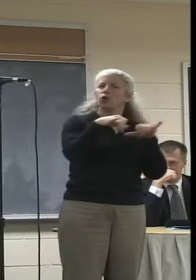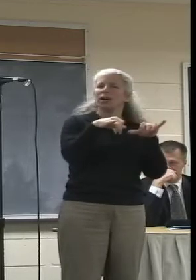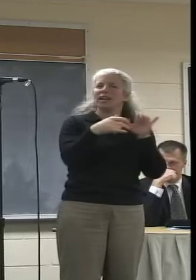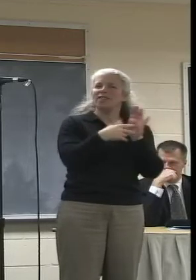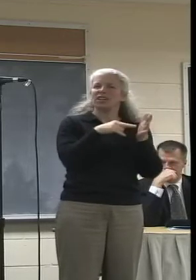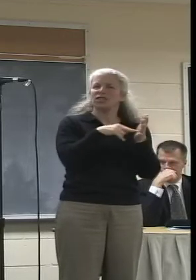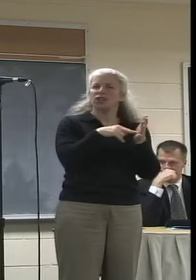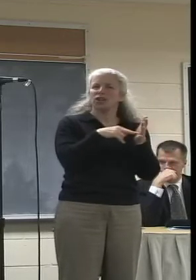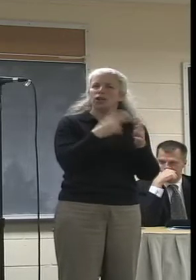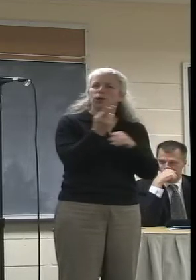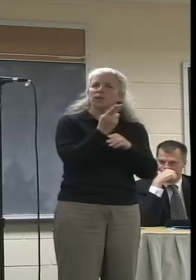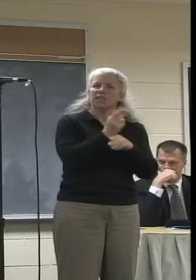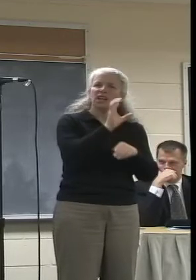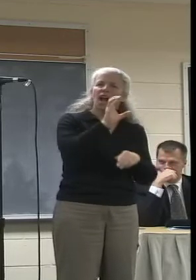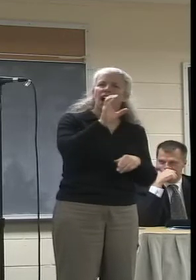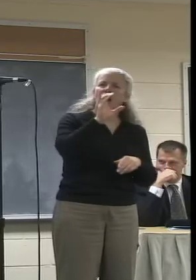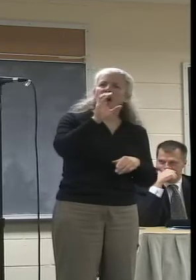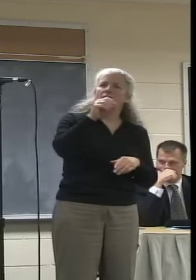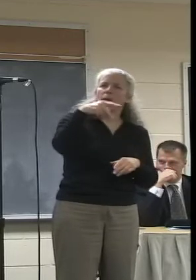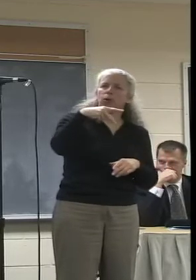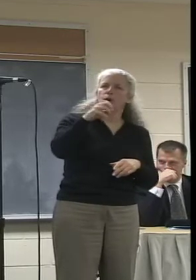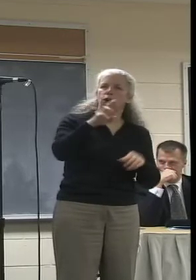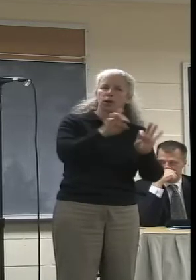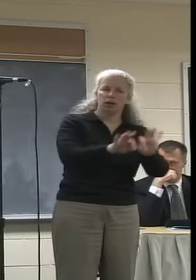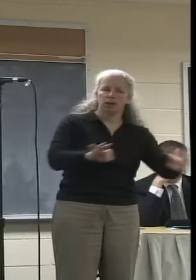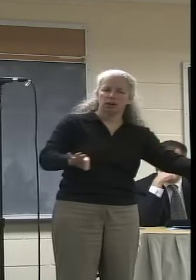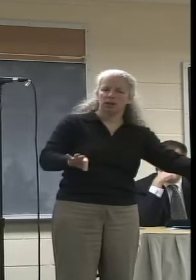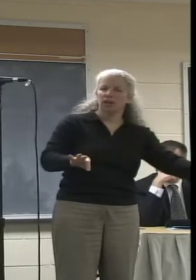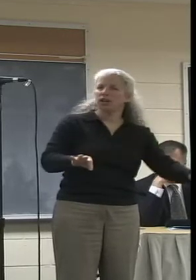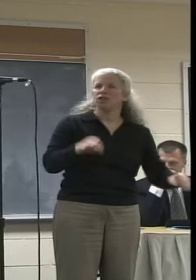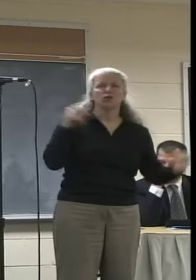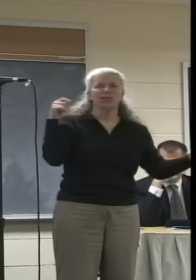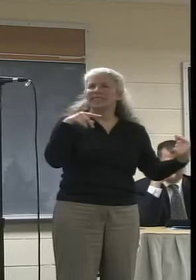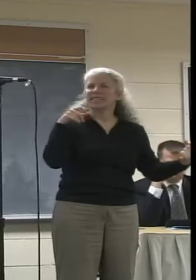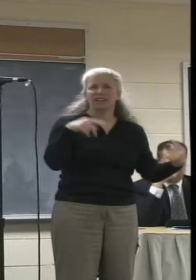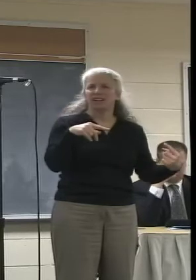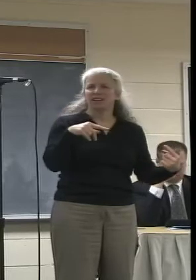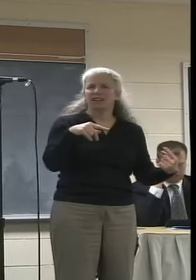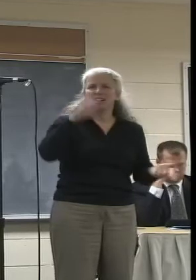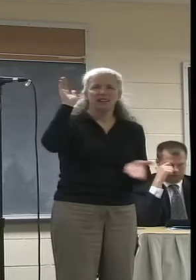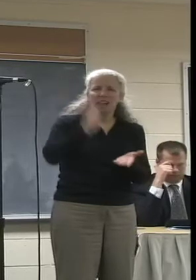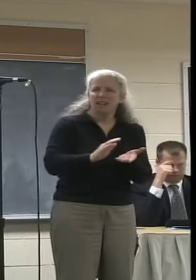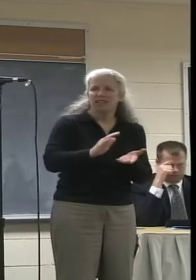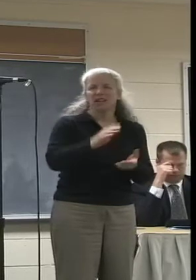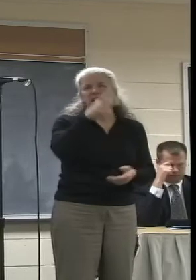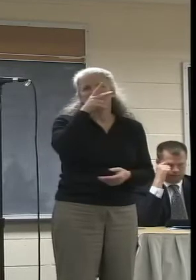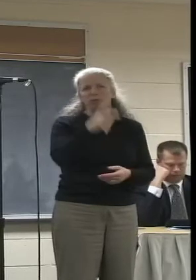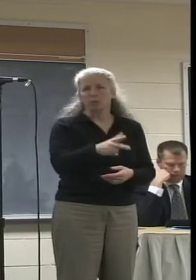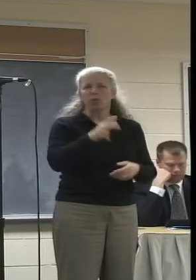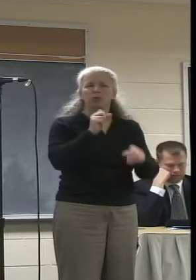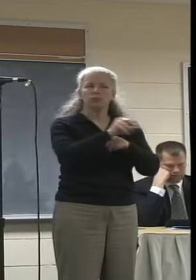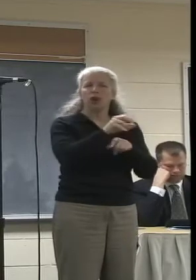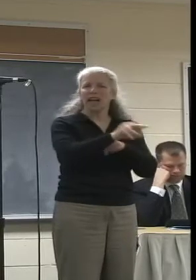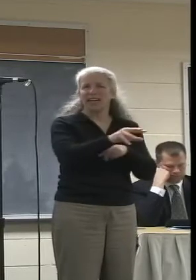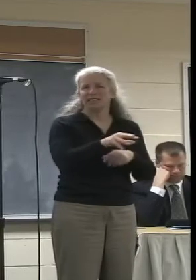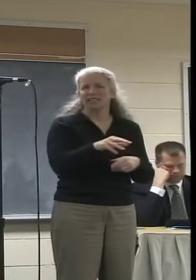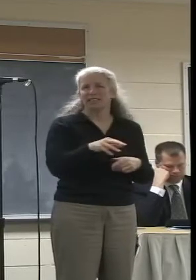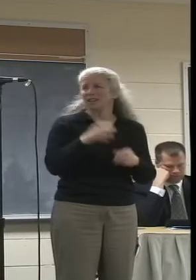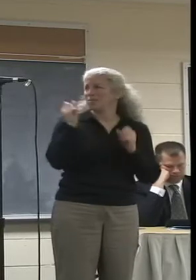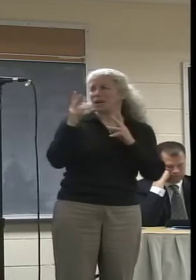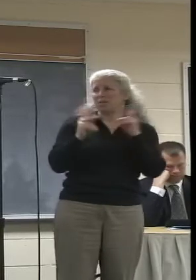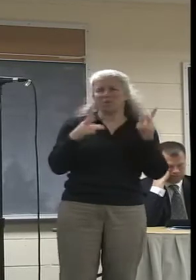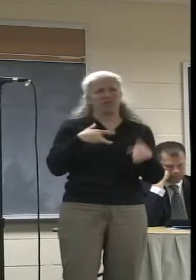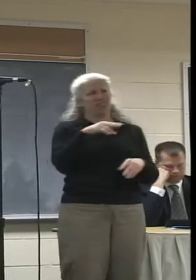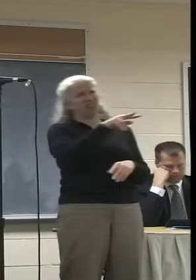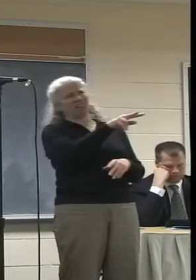copper and that results in signal loss and poor quality broadcast. I imagine this probably turns some people away from watching our